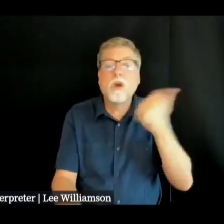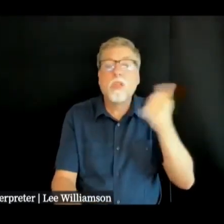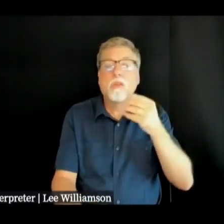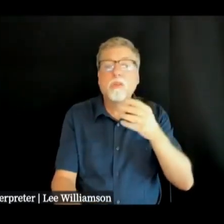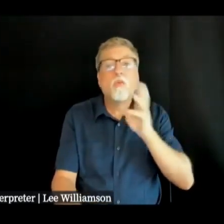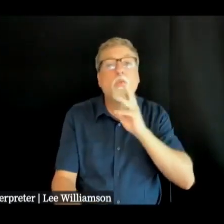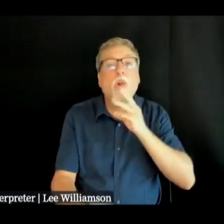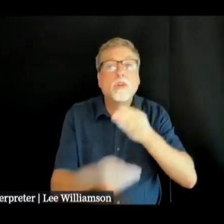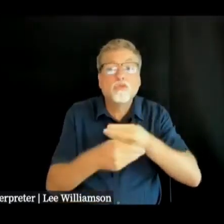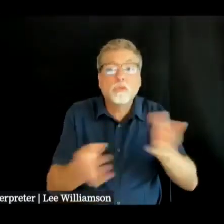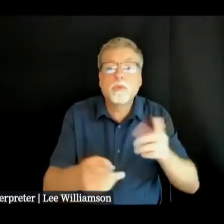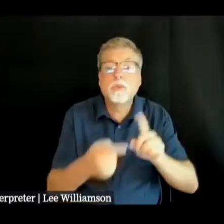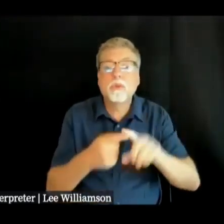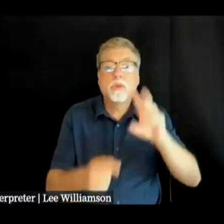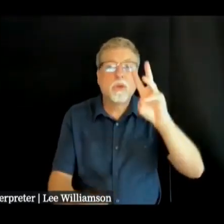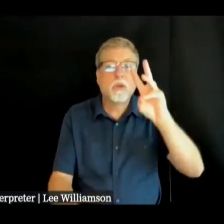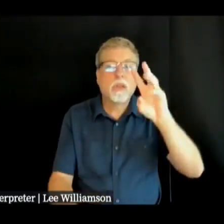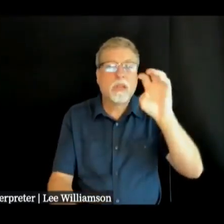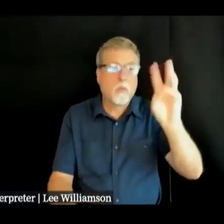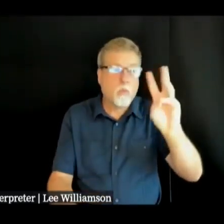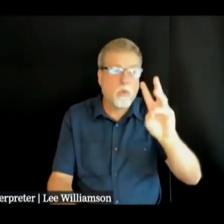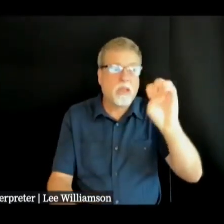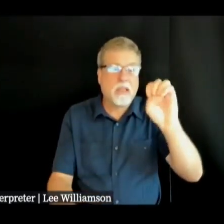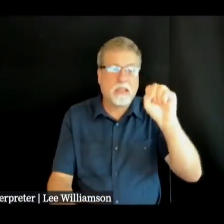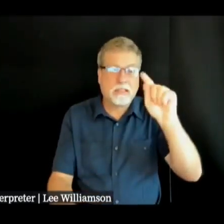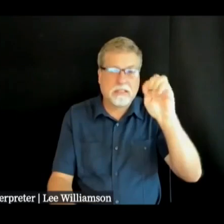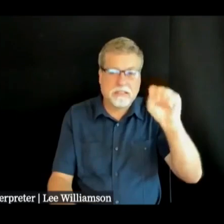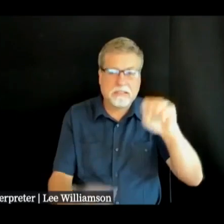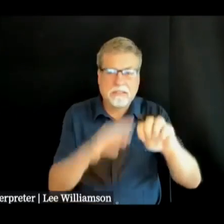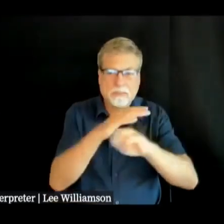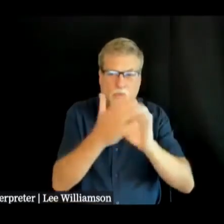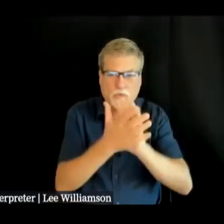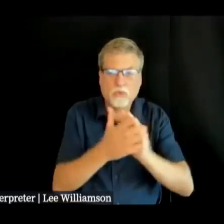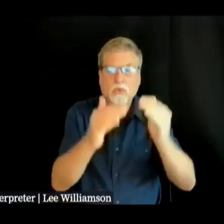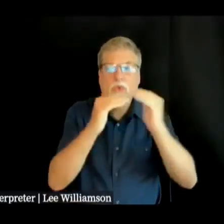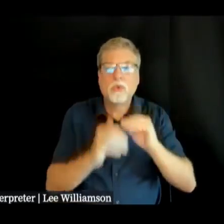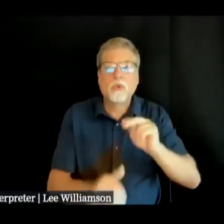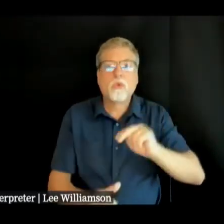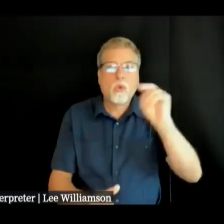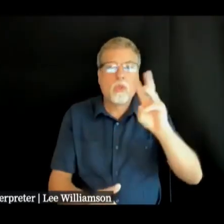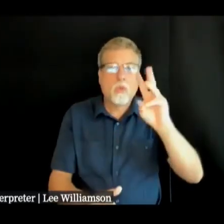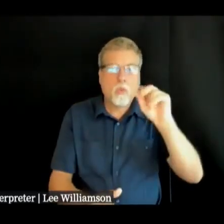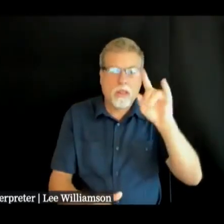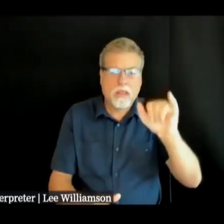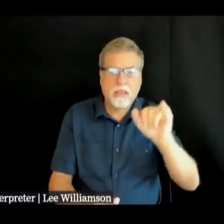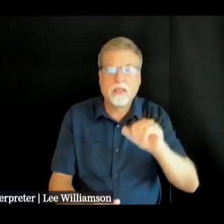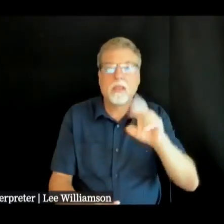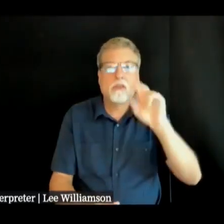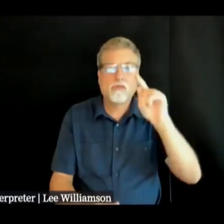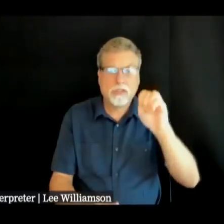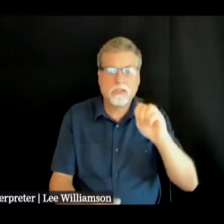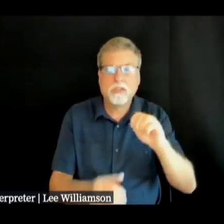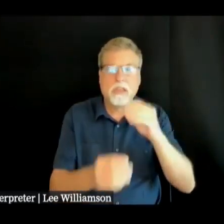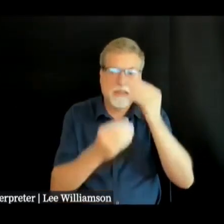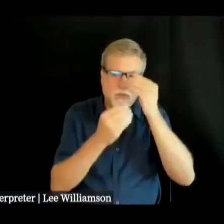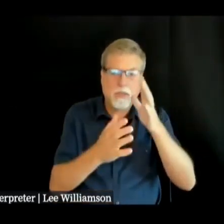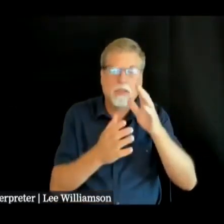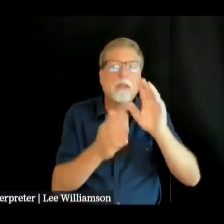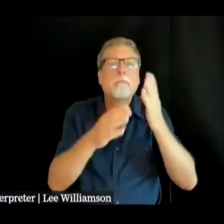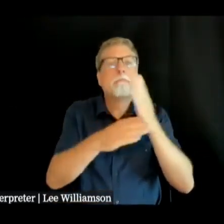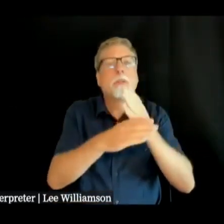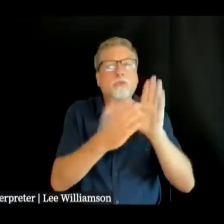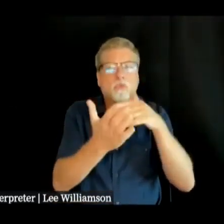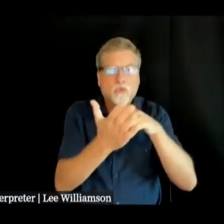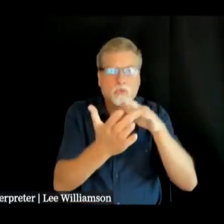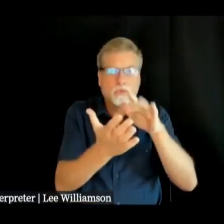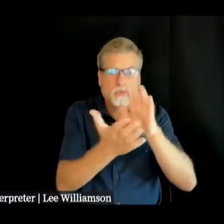Ridge Intermediate School Fairview Elementary School Black Mountain Ingalls Leicester